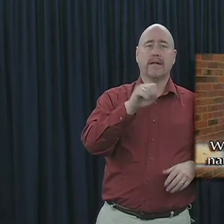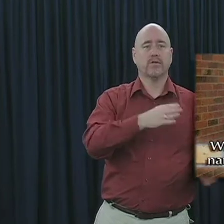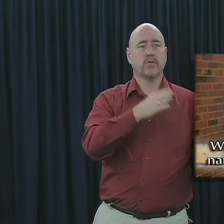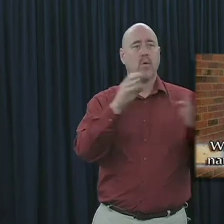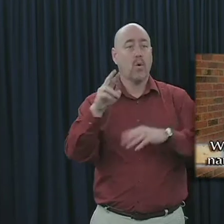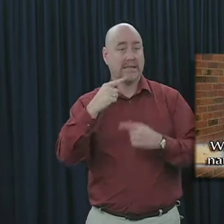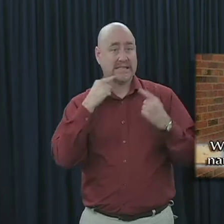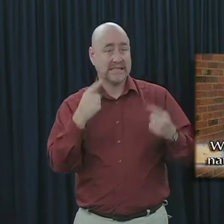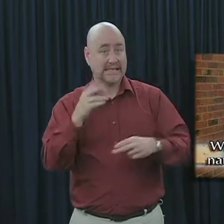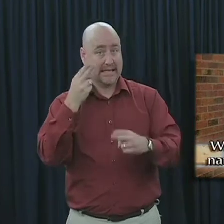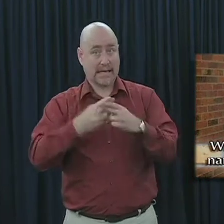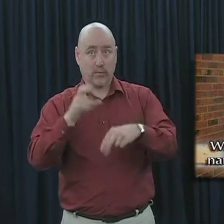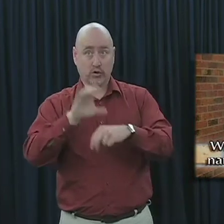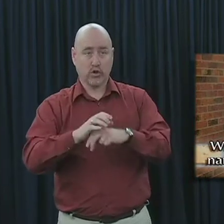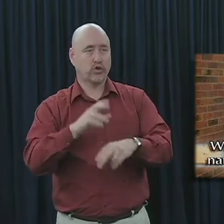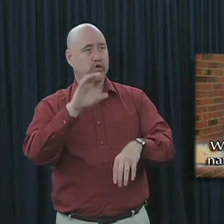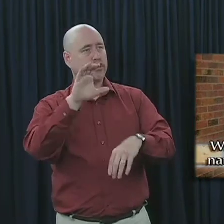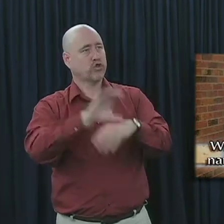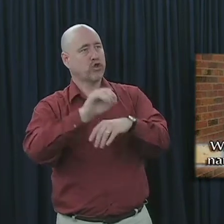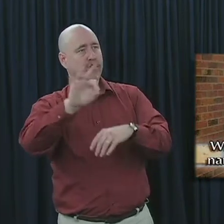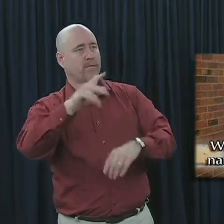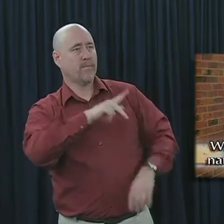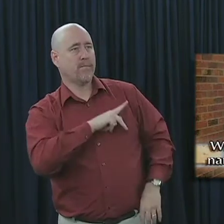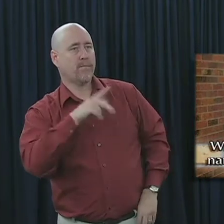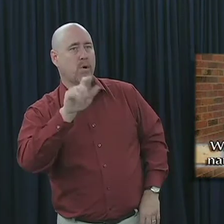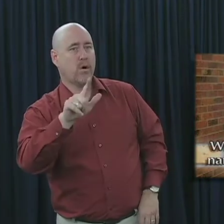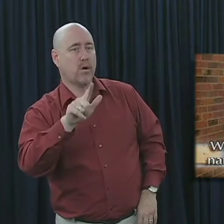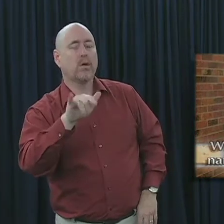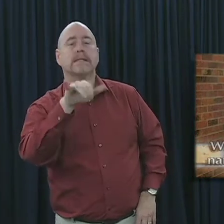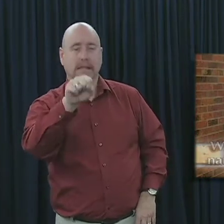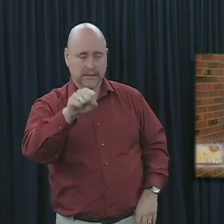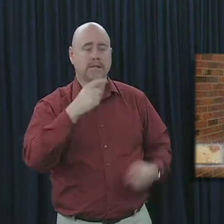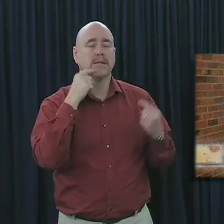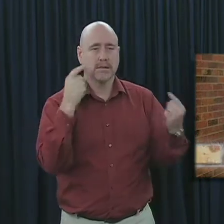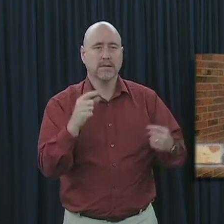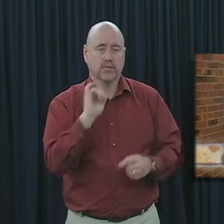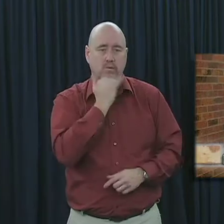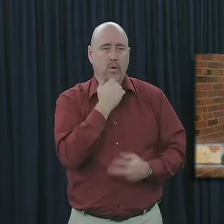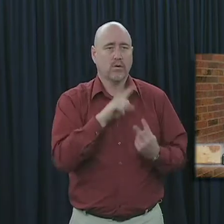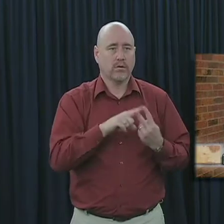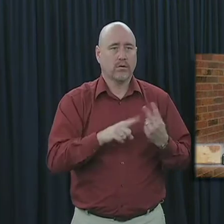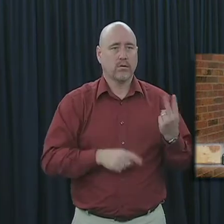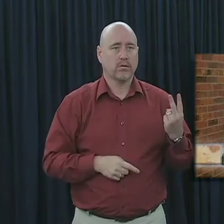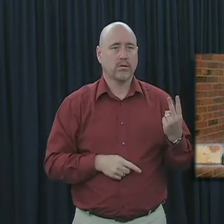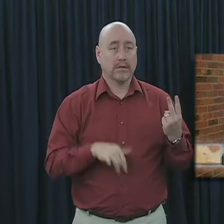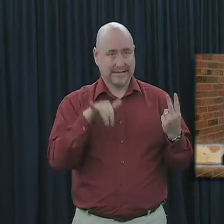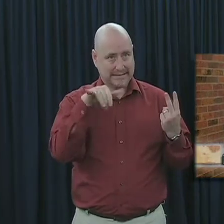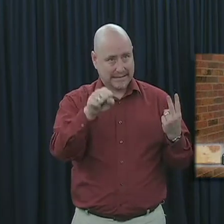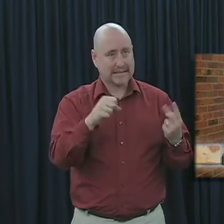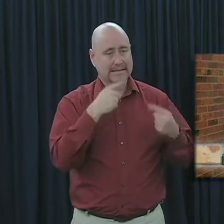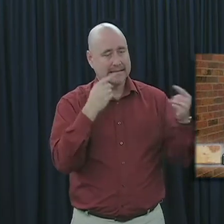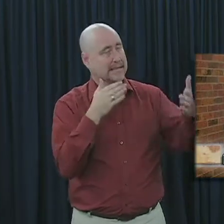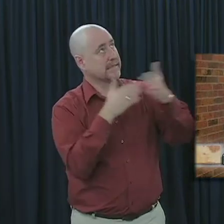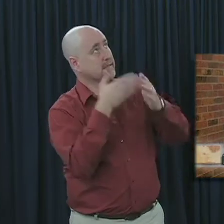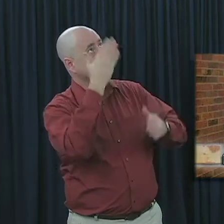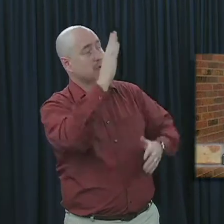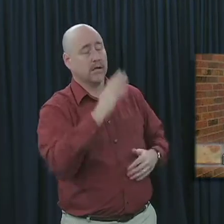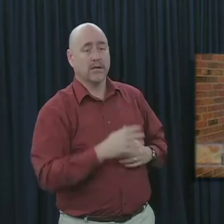a sin to name the church after Paul? Yes, it would have been wrong. And yes, it would have been a sin